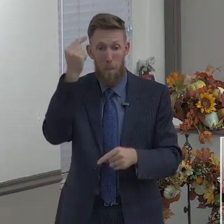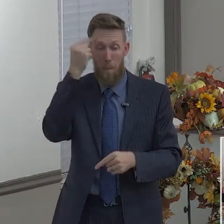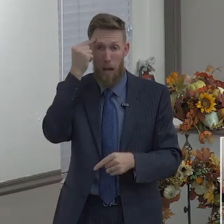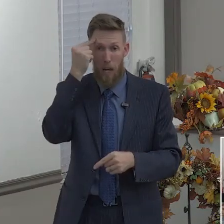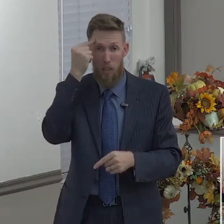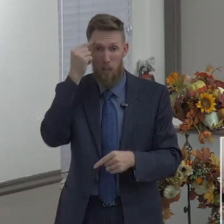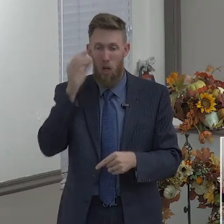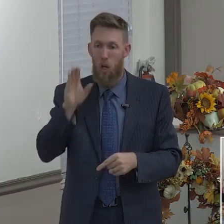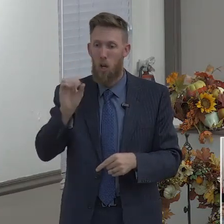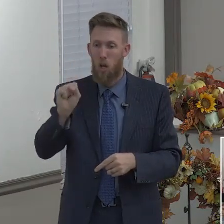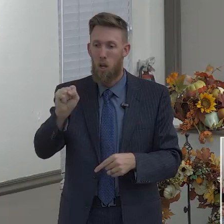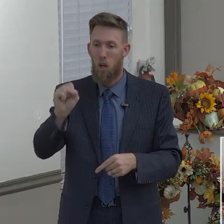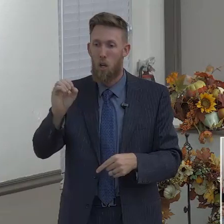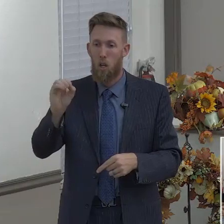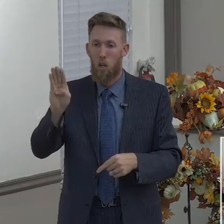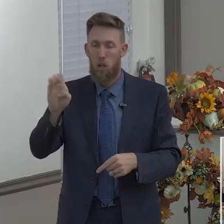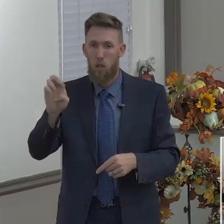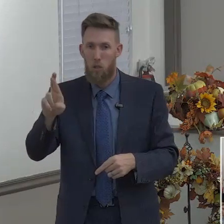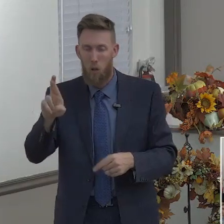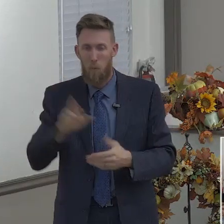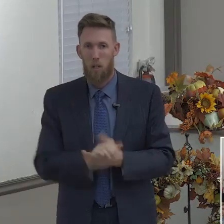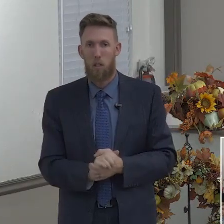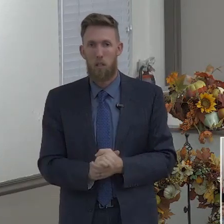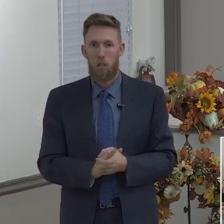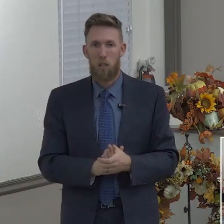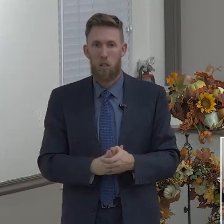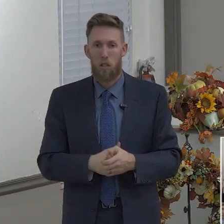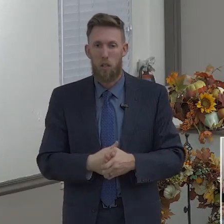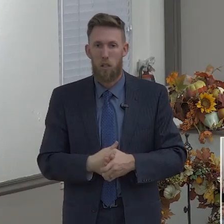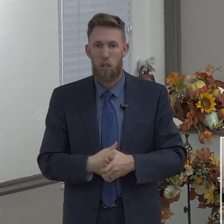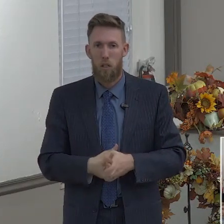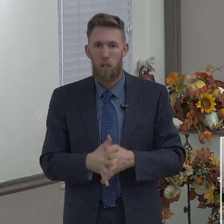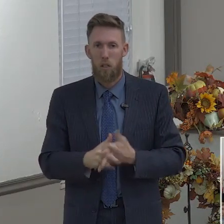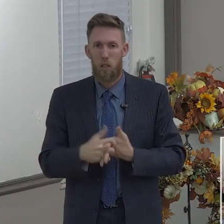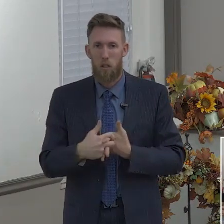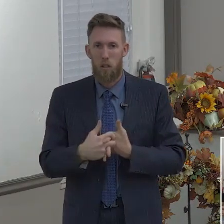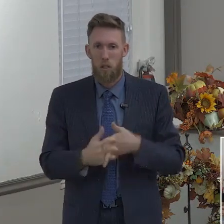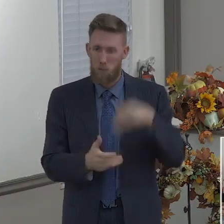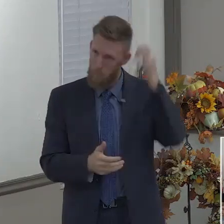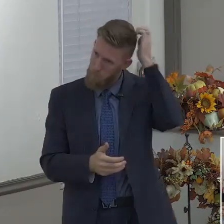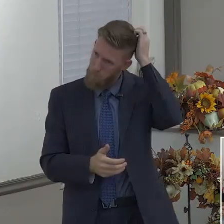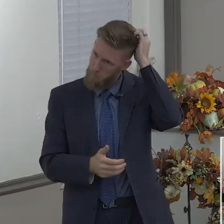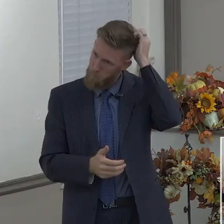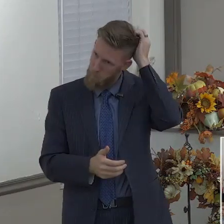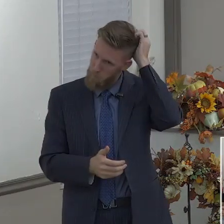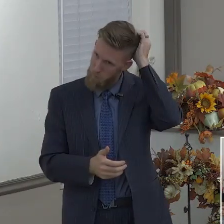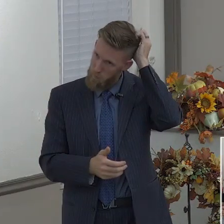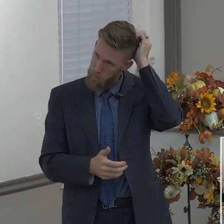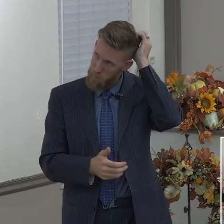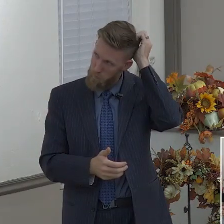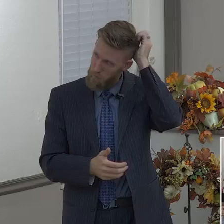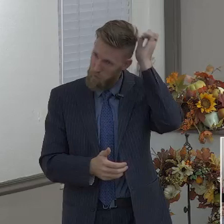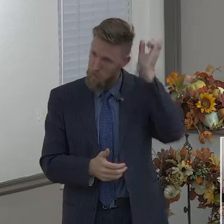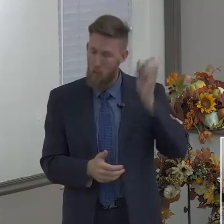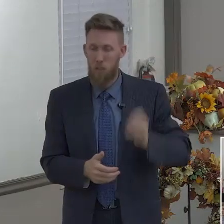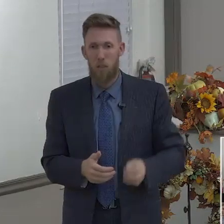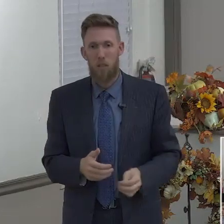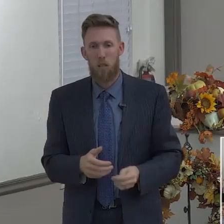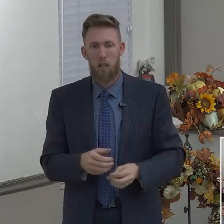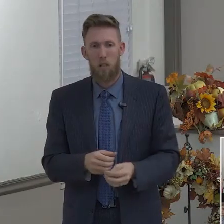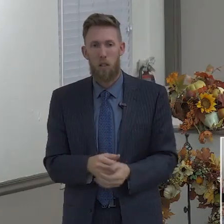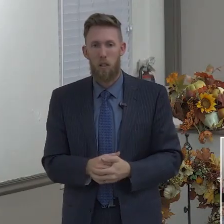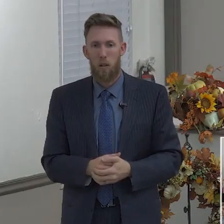was talking a little bit about sobriety or being sober. And I told the gentleman, said, you can go to any AA and they will tell you